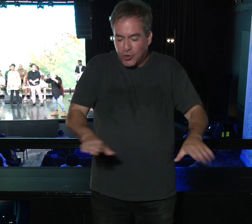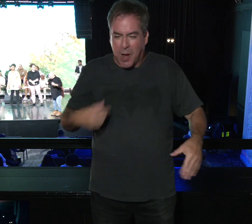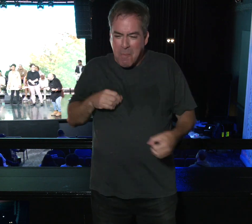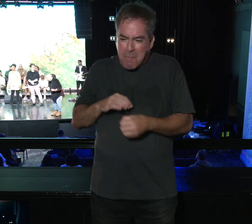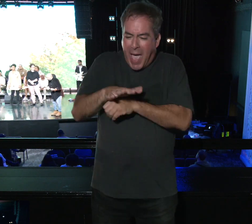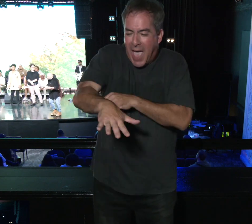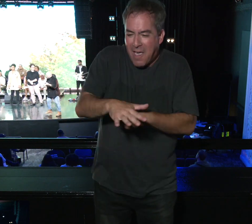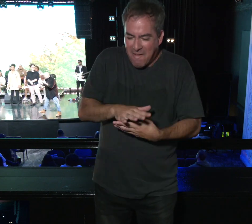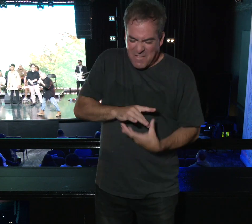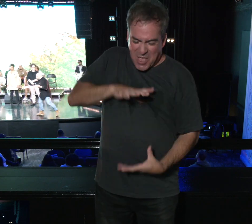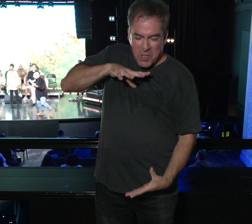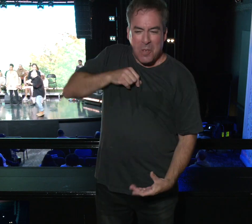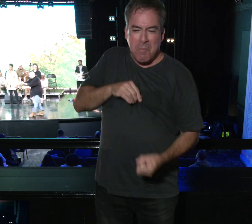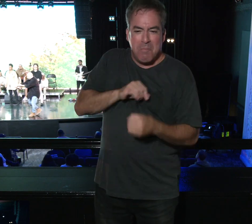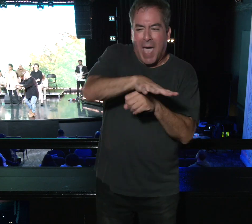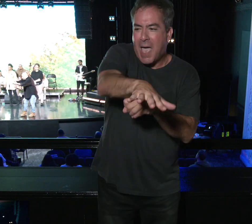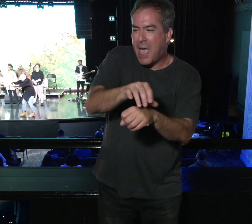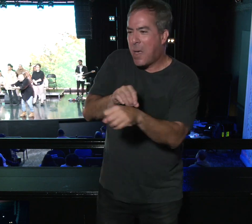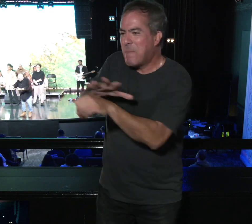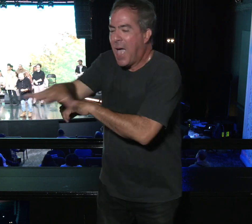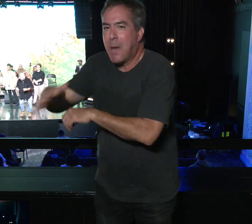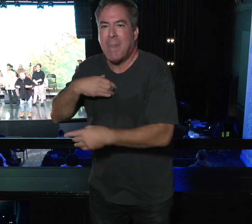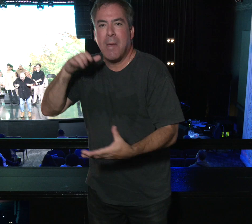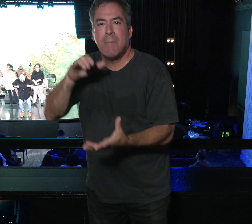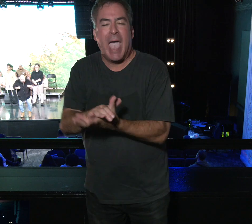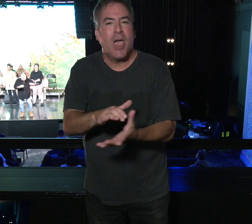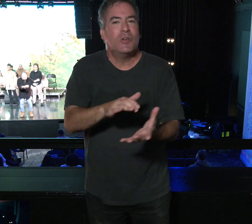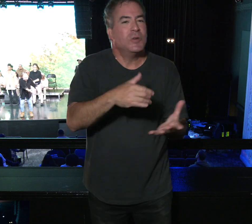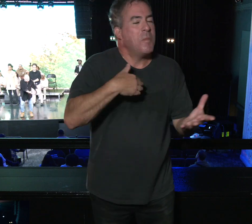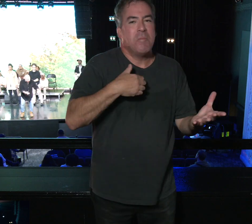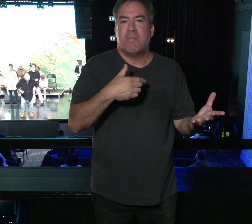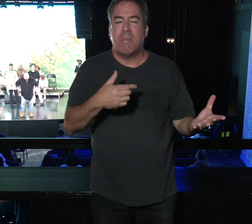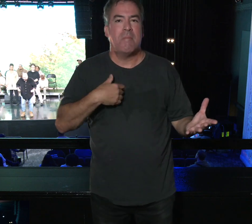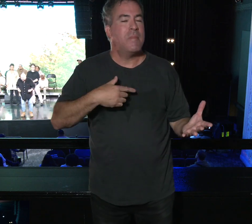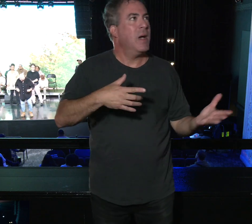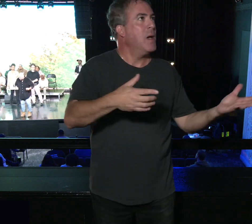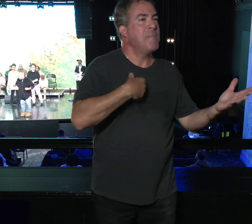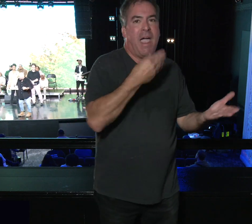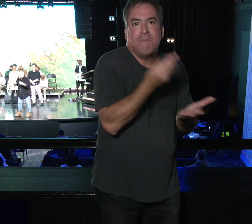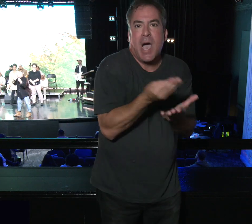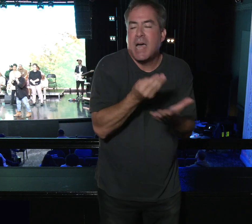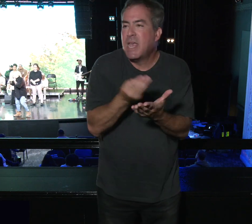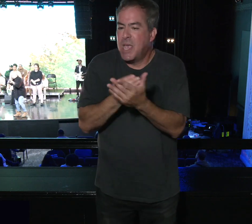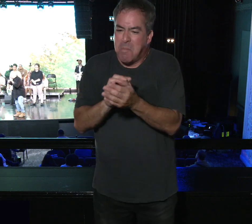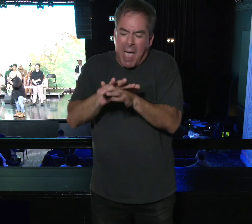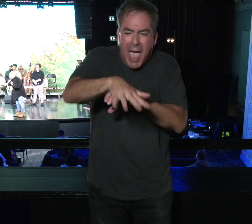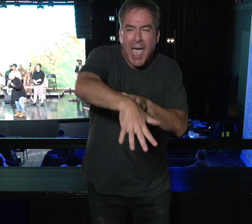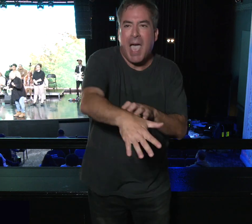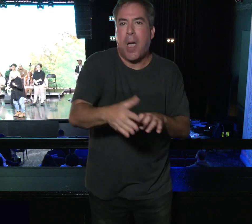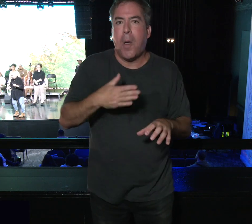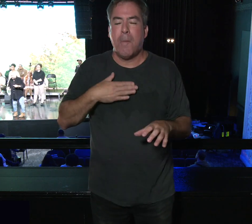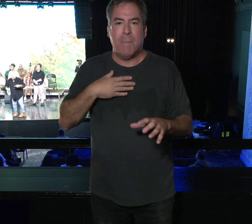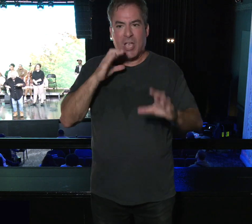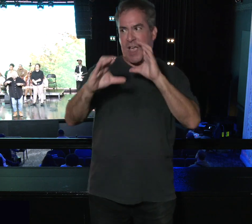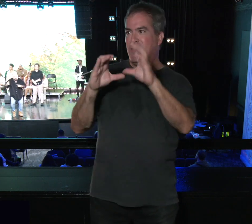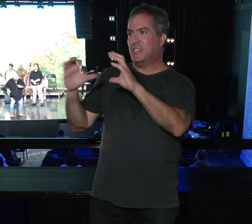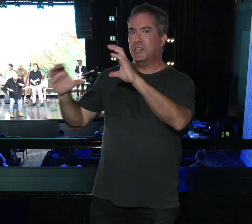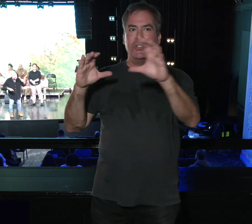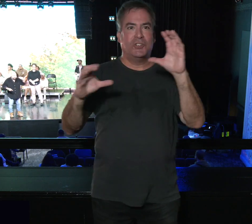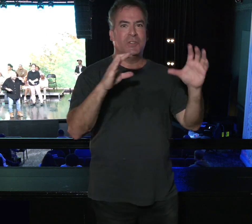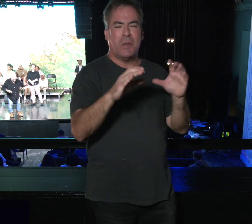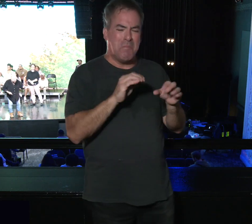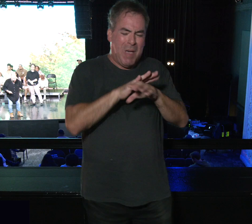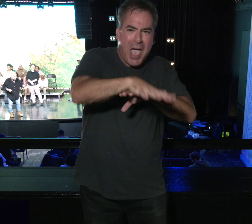I want to be so filled that it spills into my marriage or it spills into my finances or it spills into my conversations. It